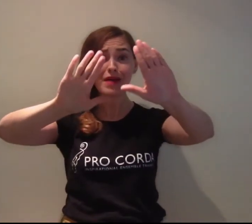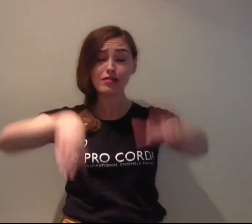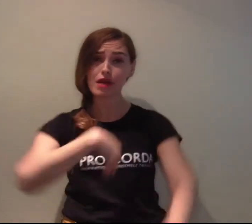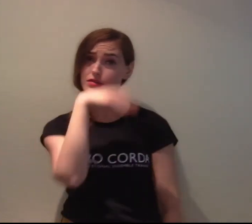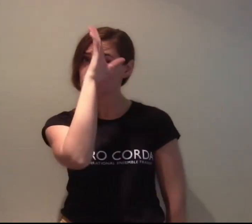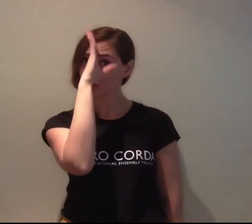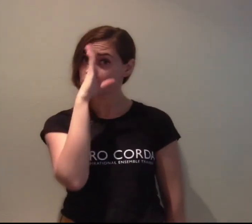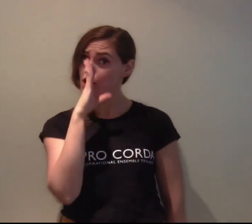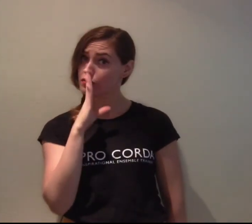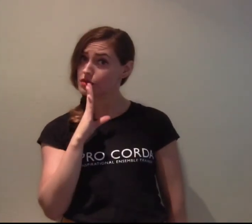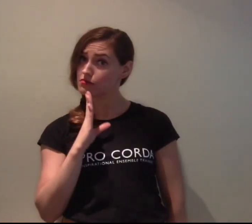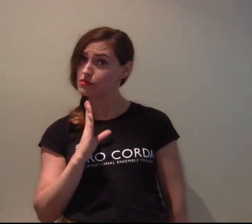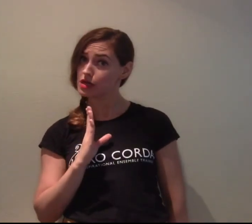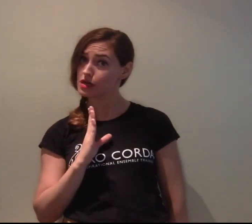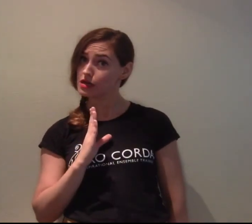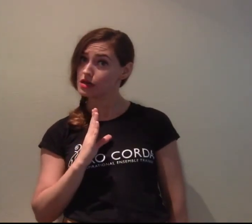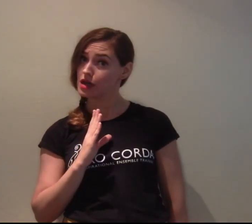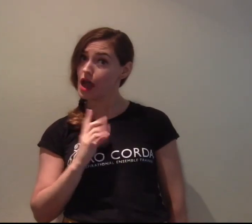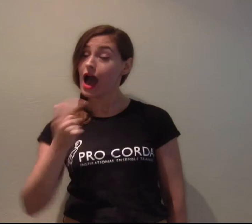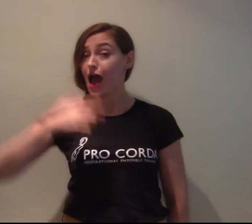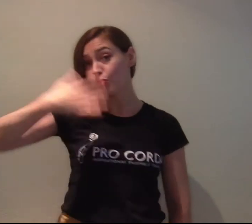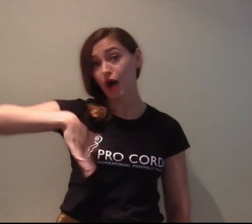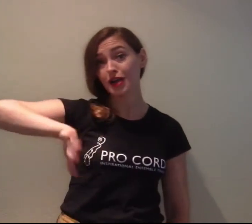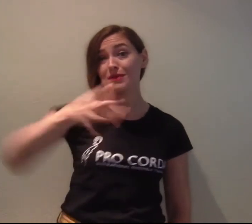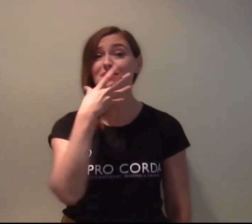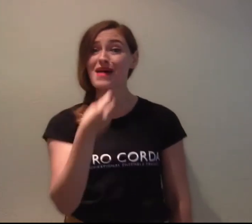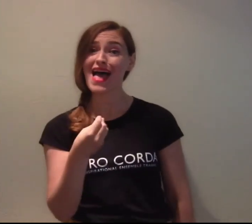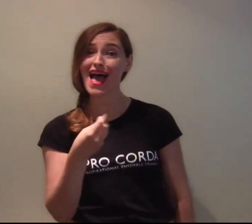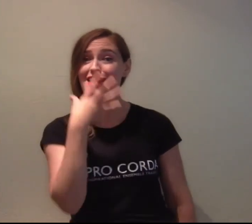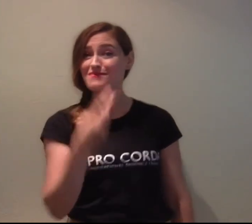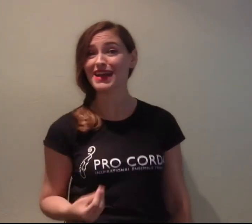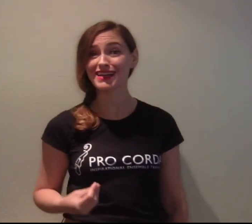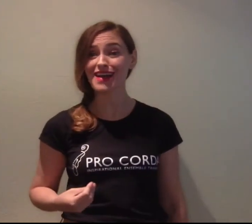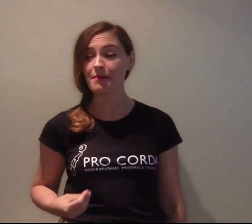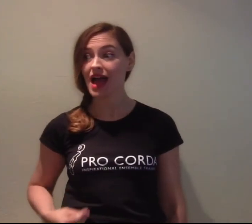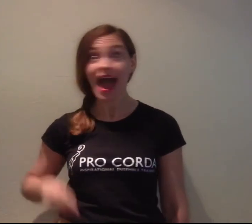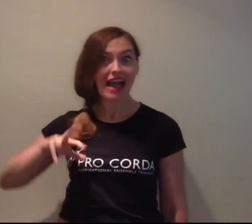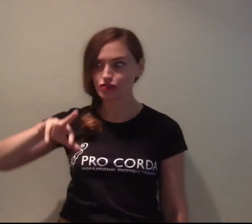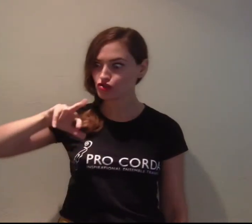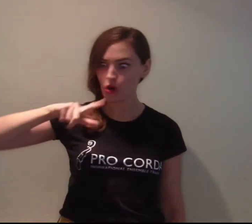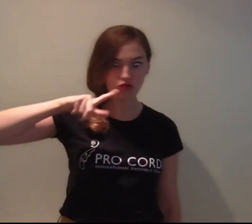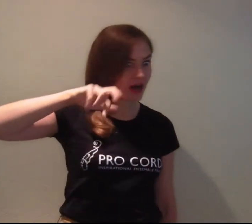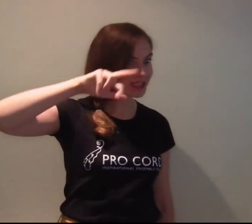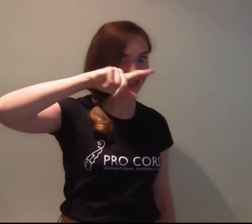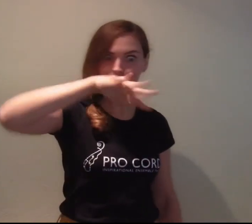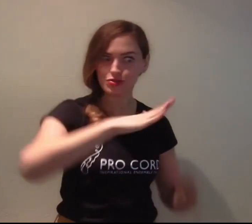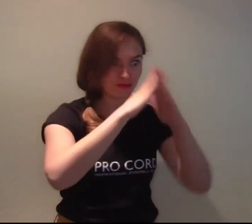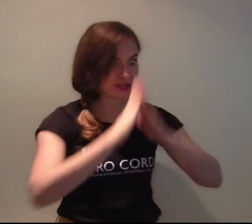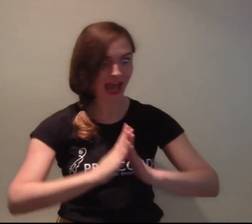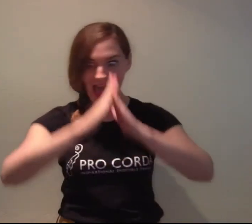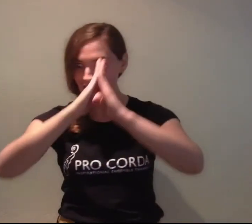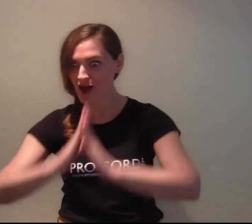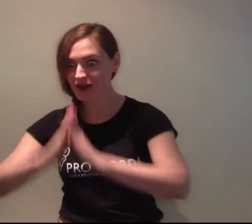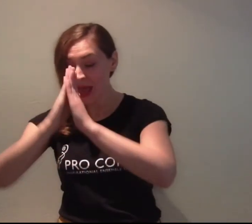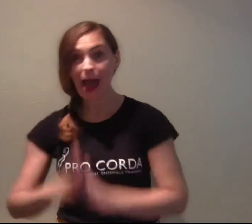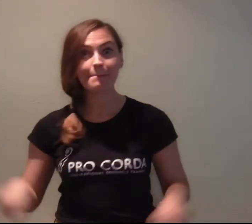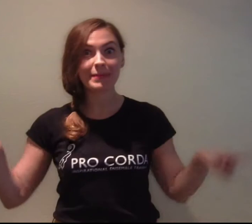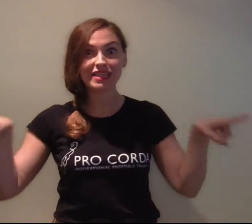and that's what's bothering me. I want to be a madman cub and stroll right into town and be